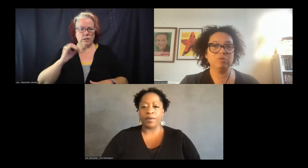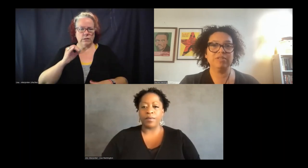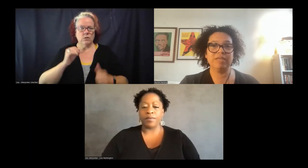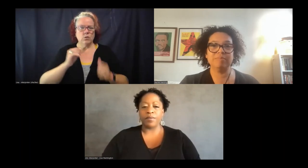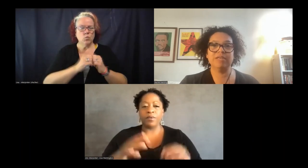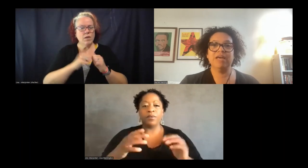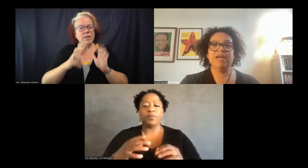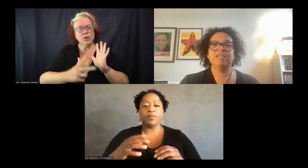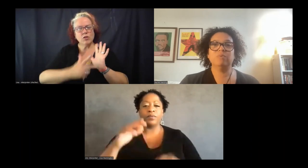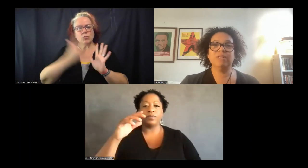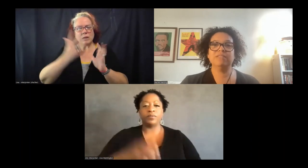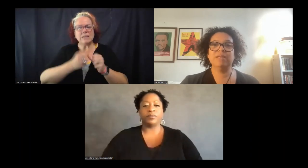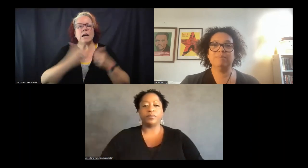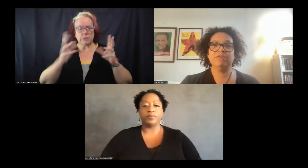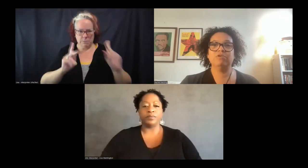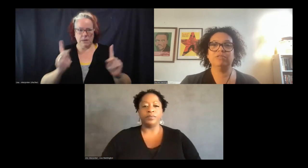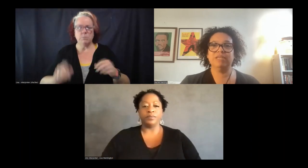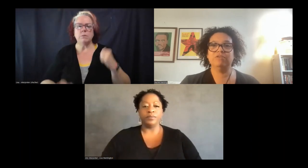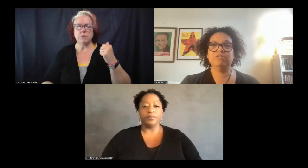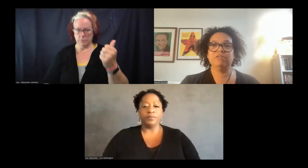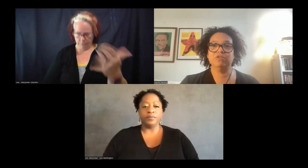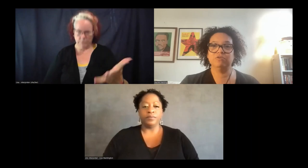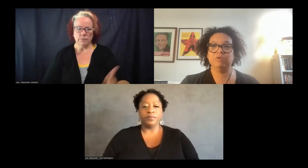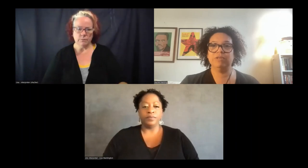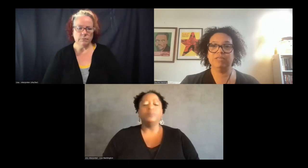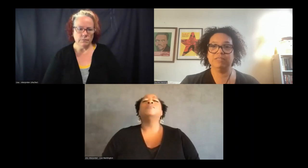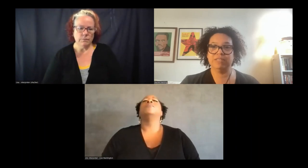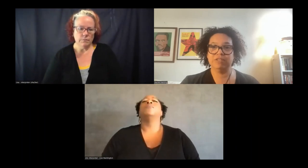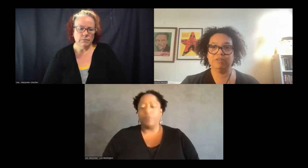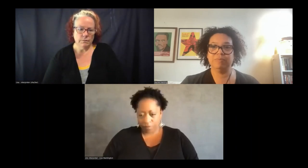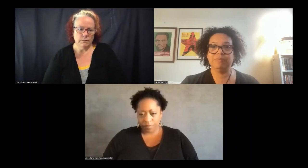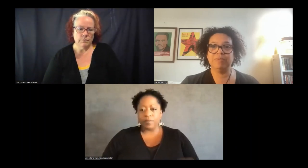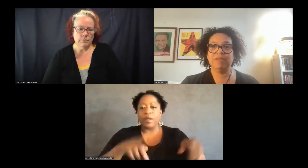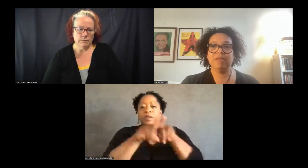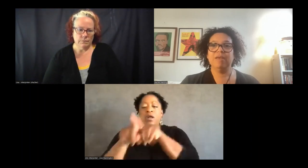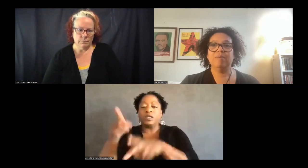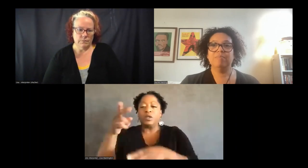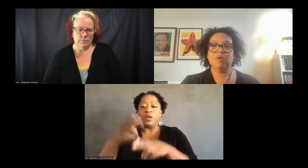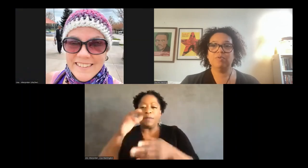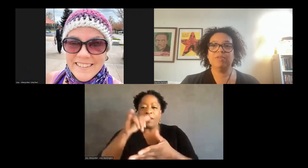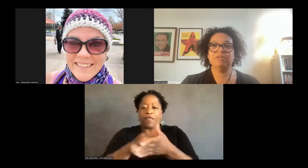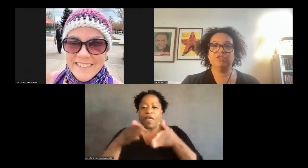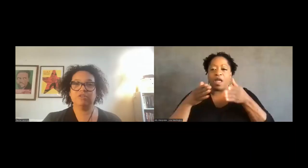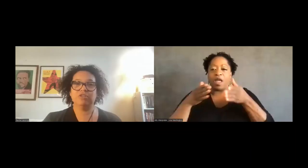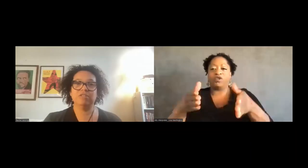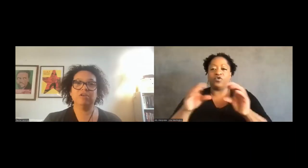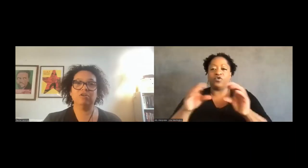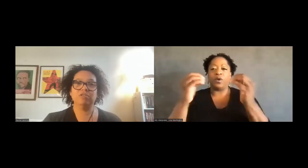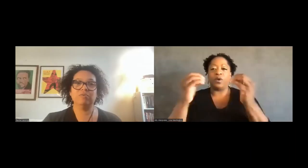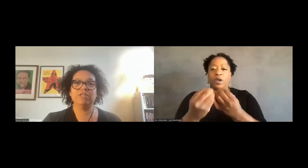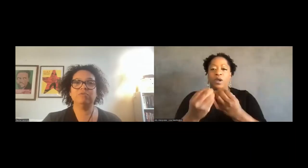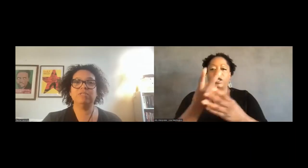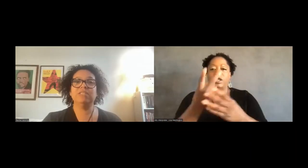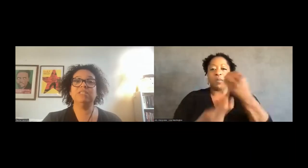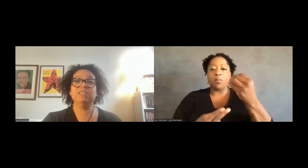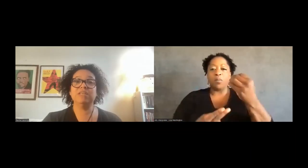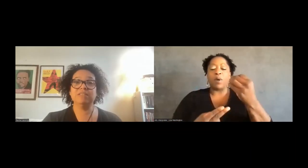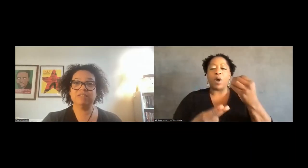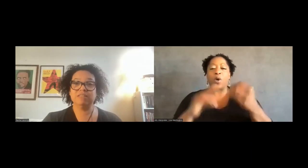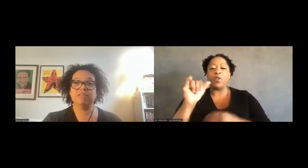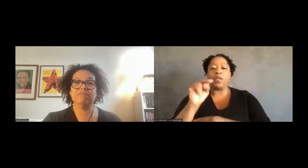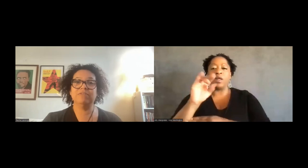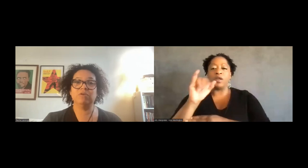individual names, as well as naming the Norteños Street Organization. Both injunctions also included